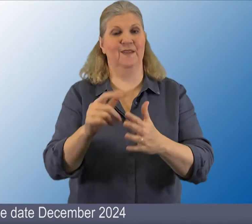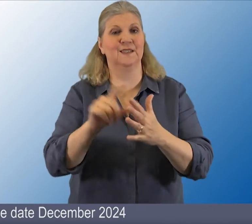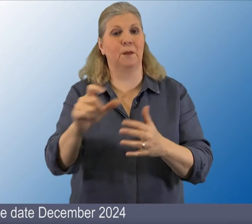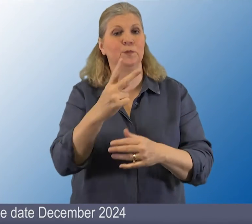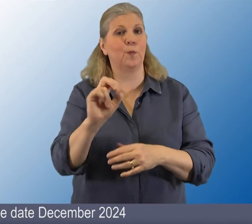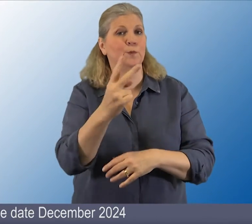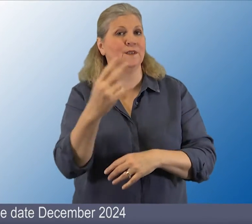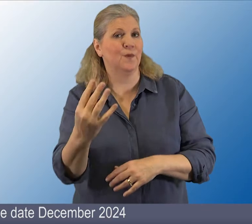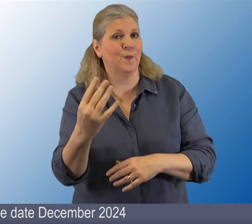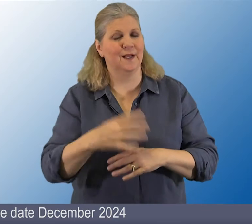2024.